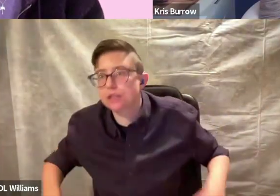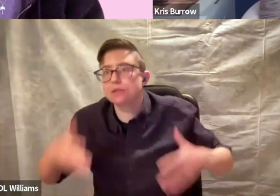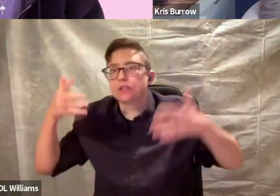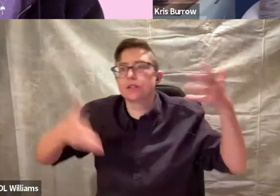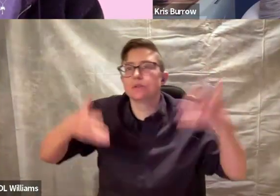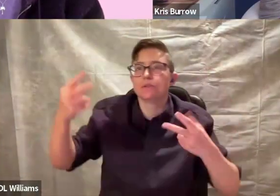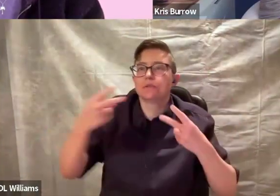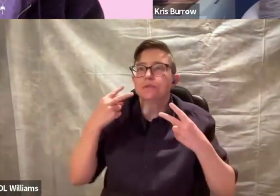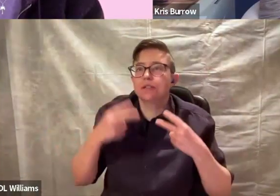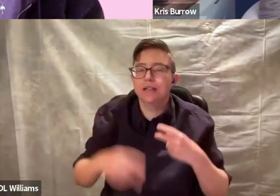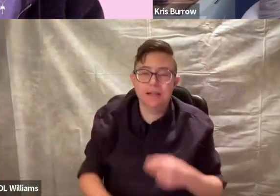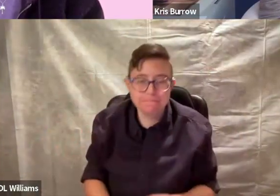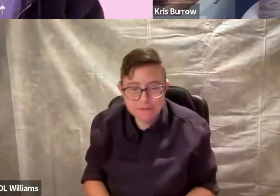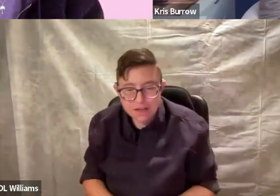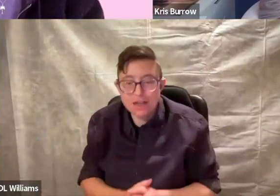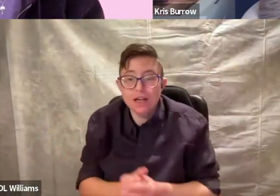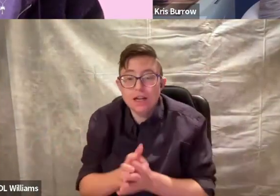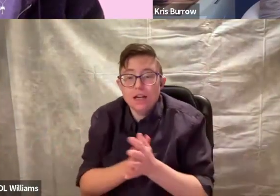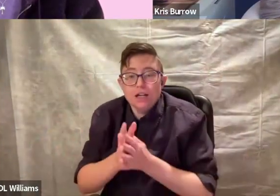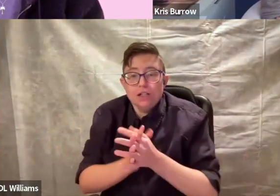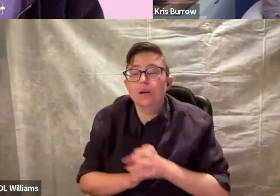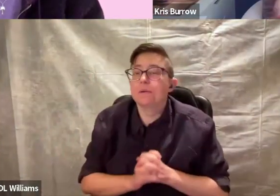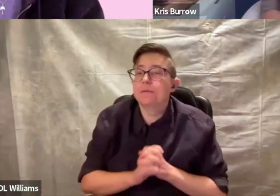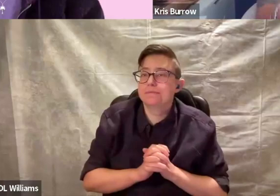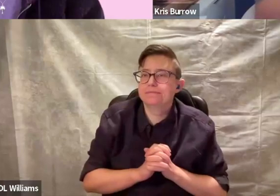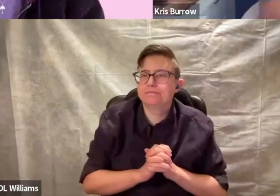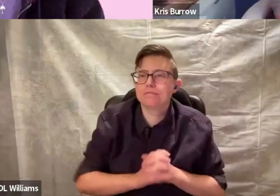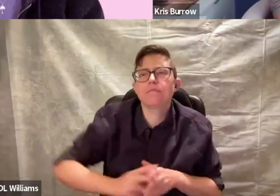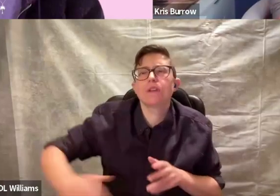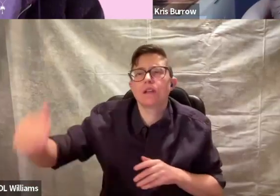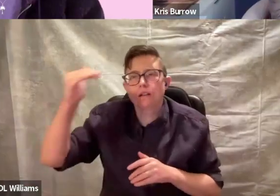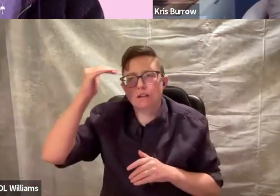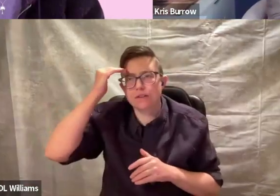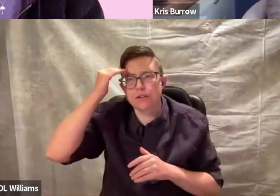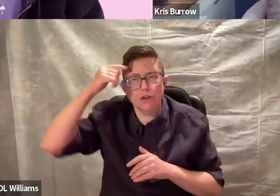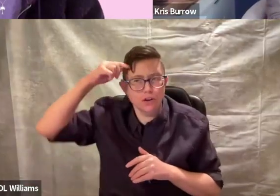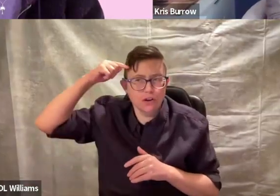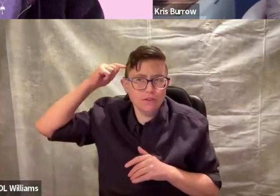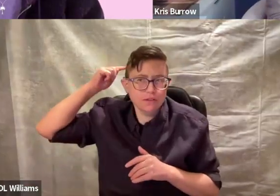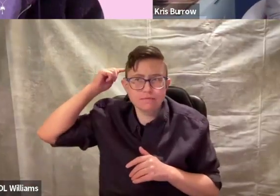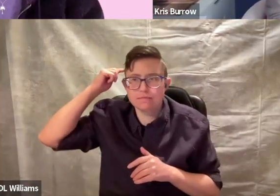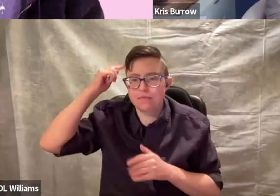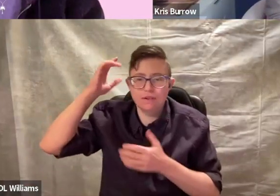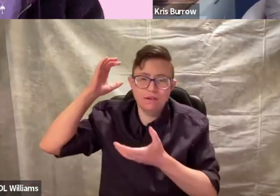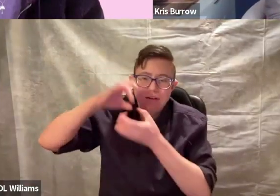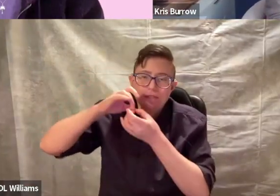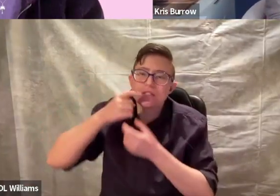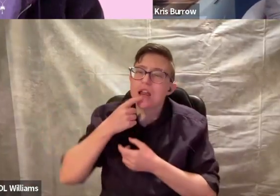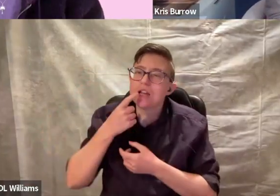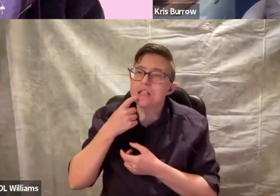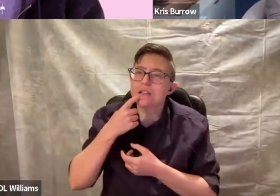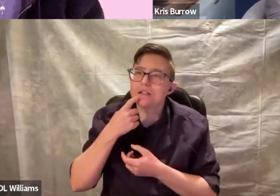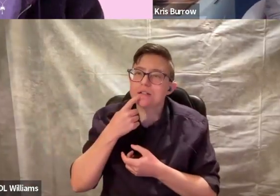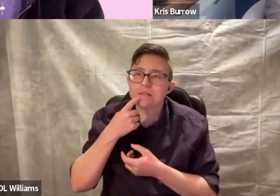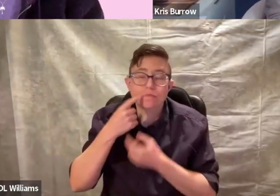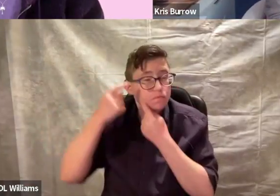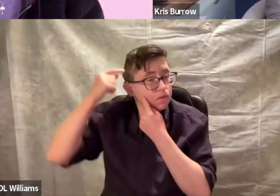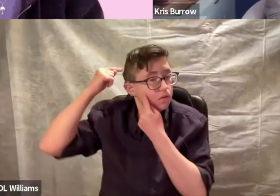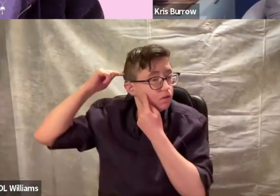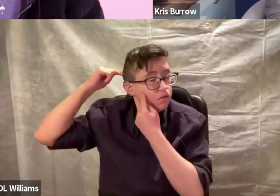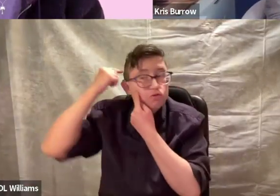make sure you can all, yeah. So, the nerve, the taste